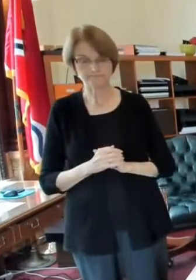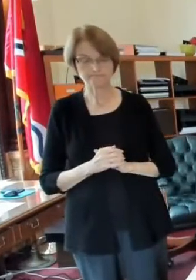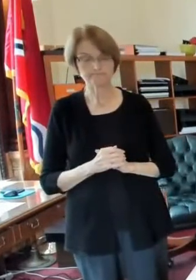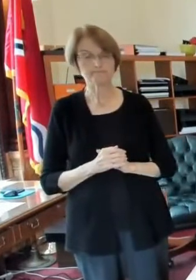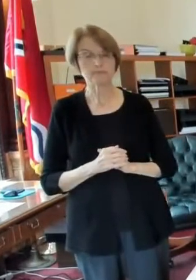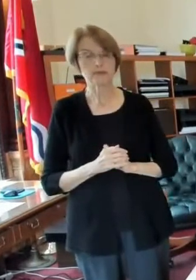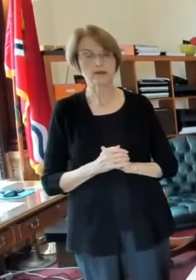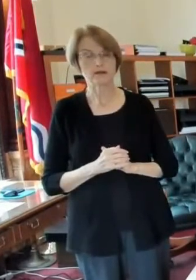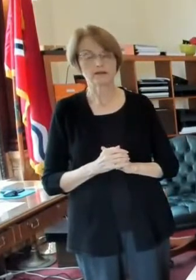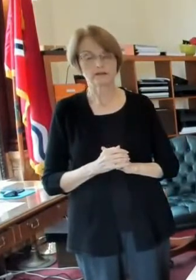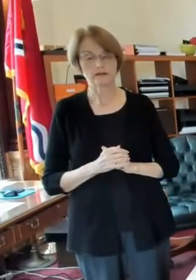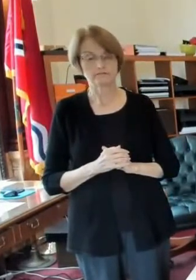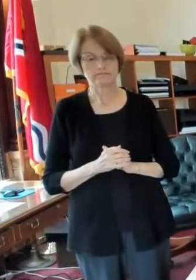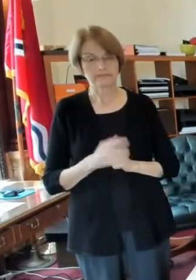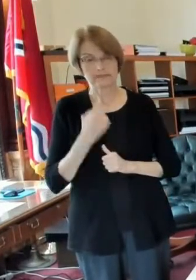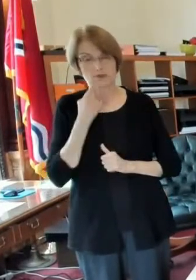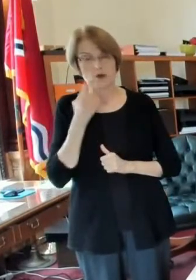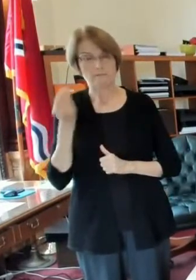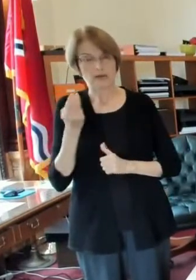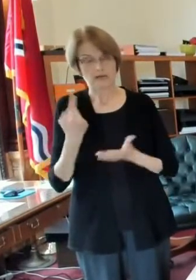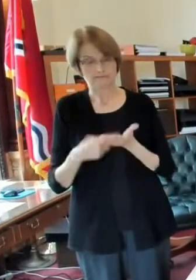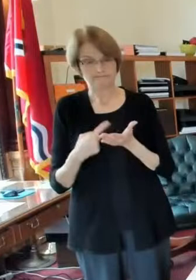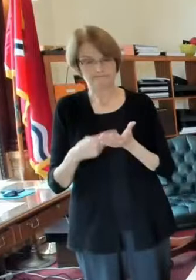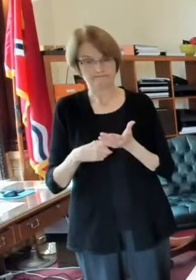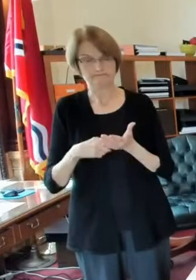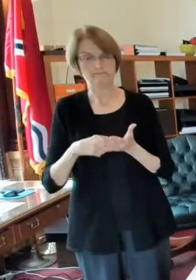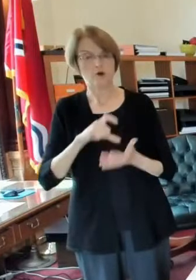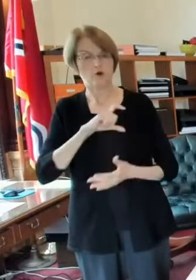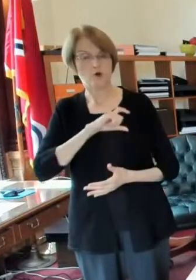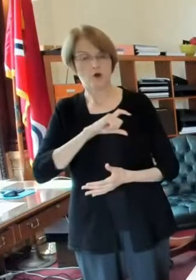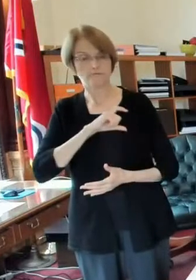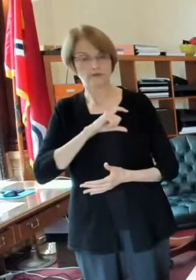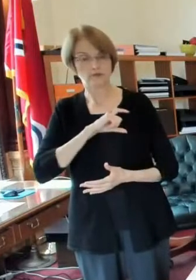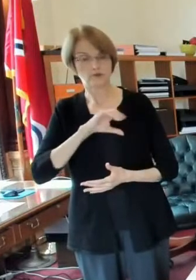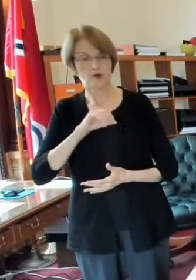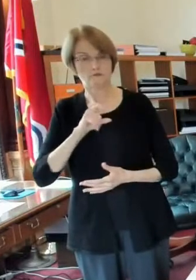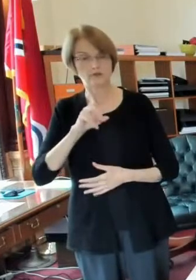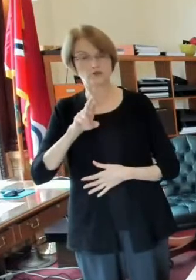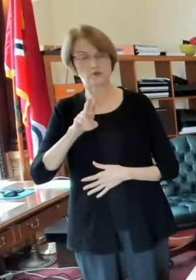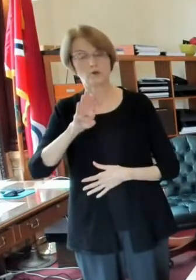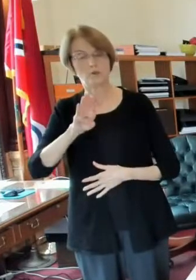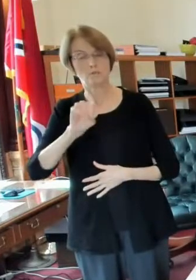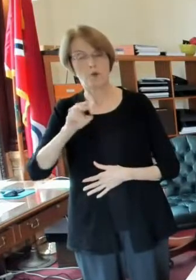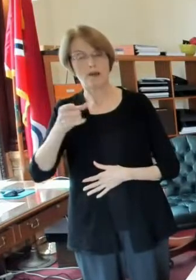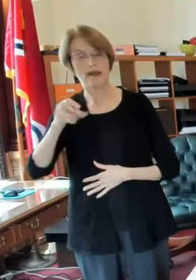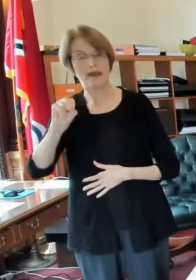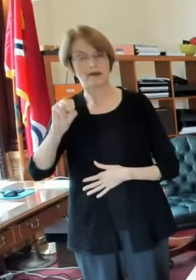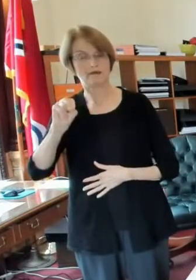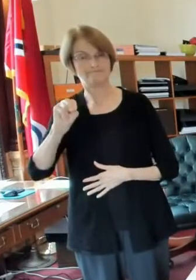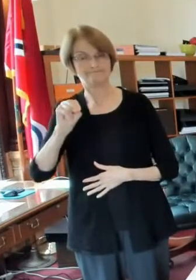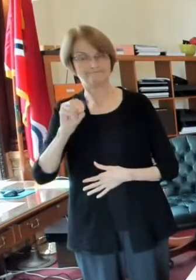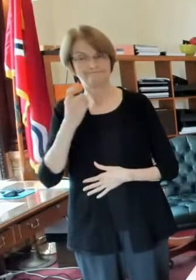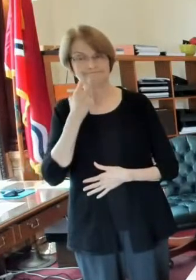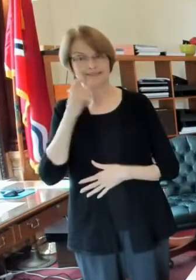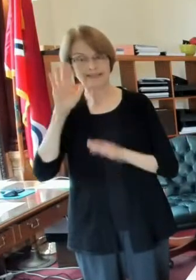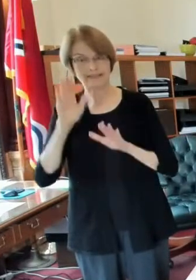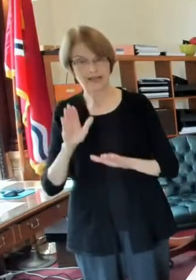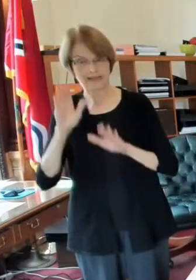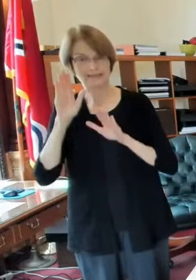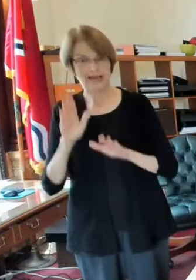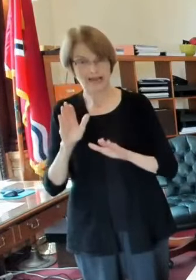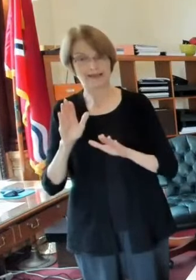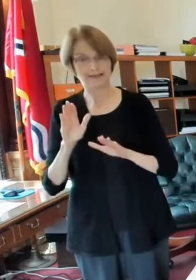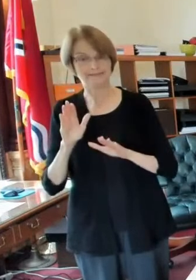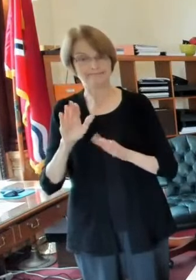uh we talked about this on monday you all know that officer bohannon died on on sunday as a result of gunshot wound to the head on